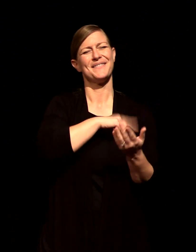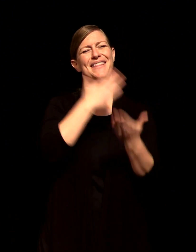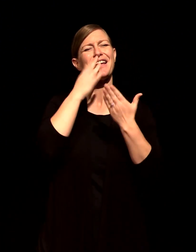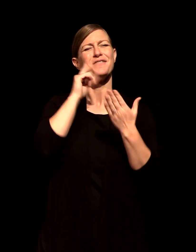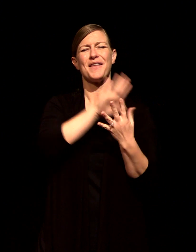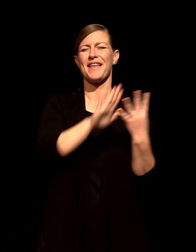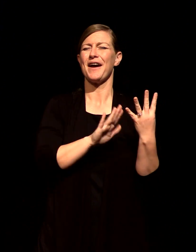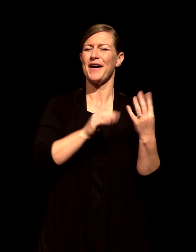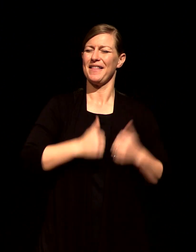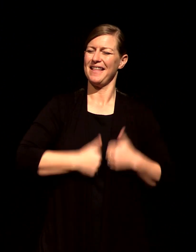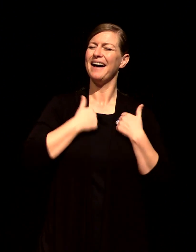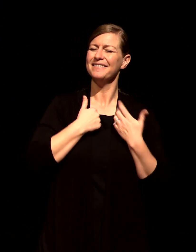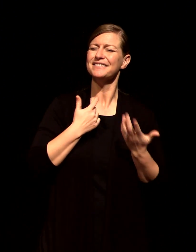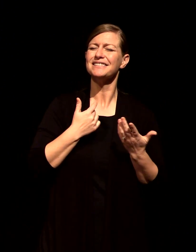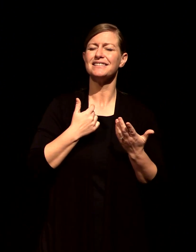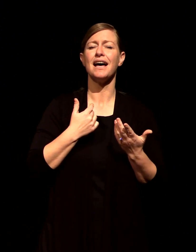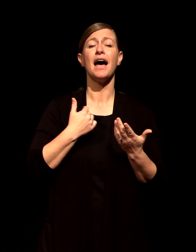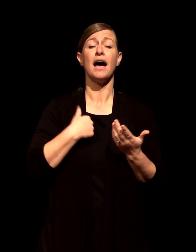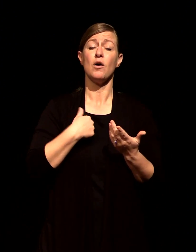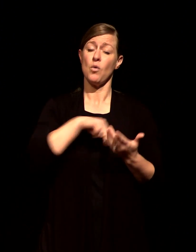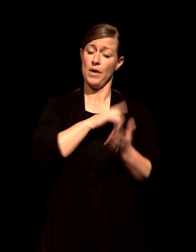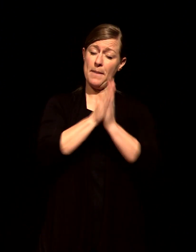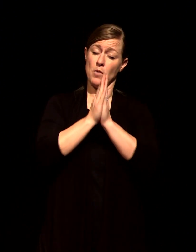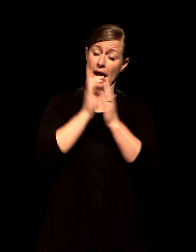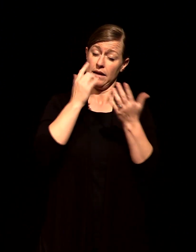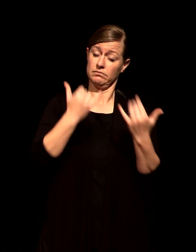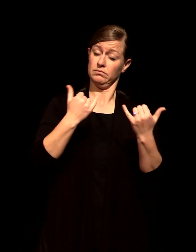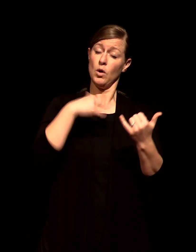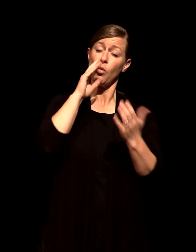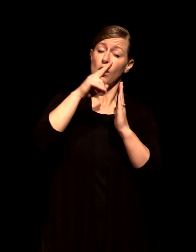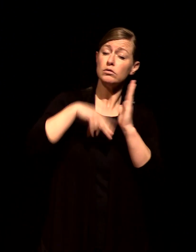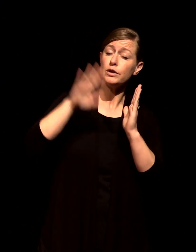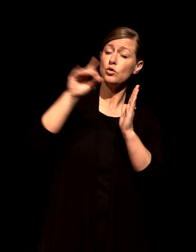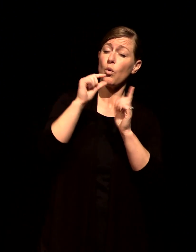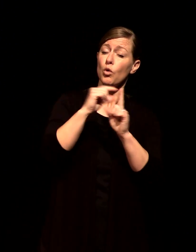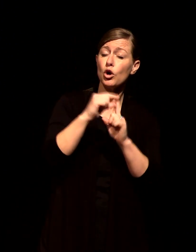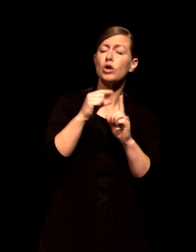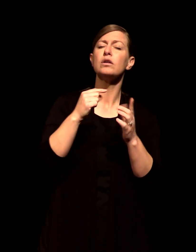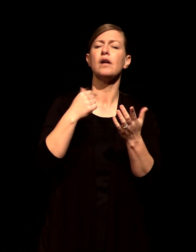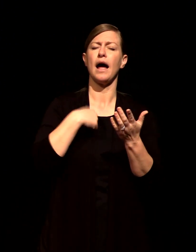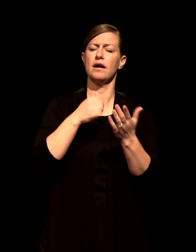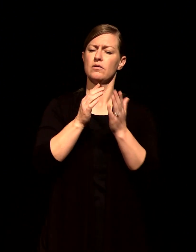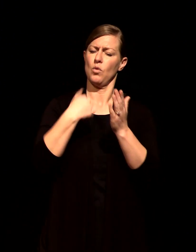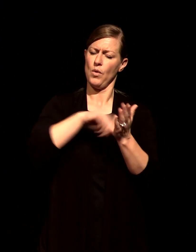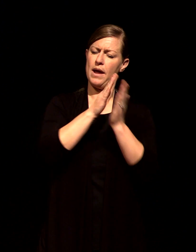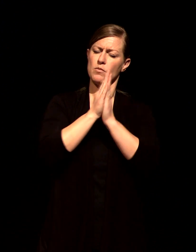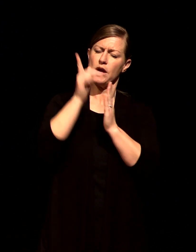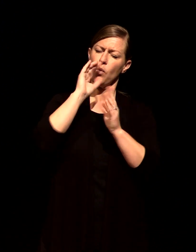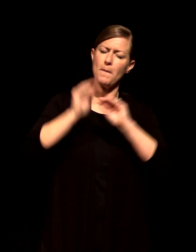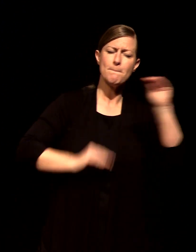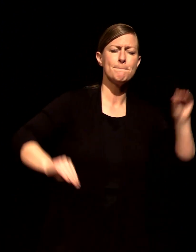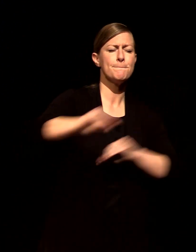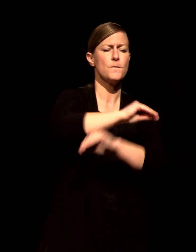morning we pray that it would also change our lives Holy Spirit move in this place uniquely individually as you always do